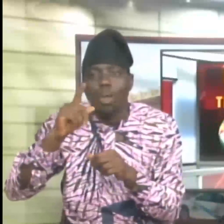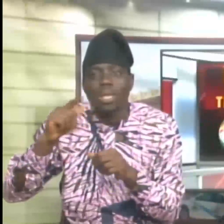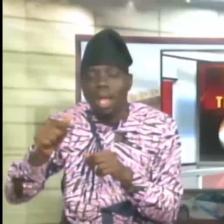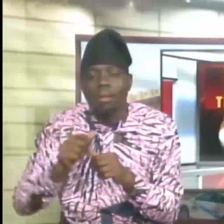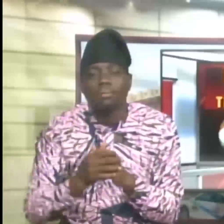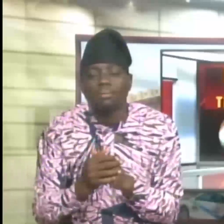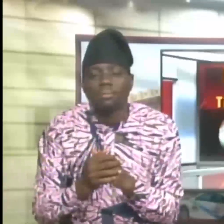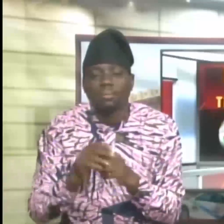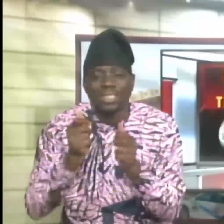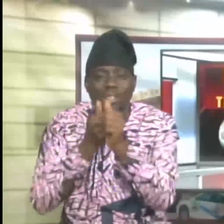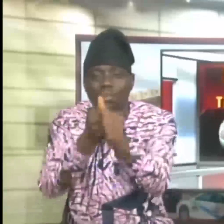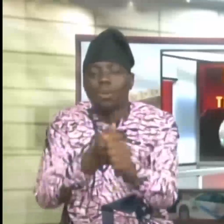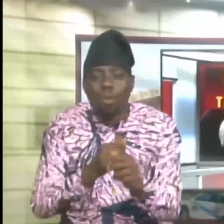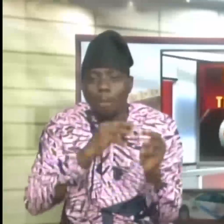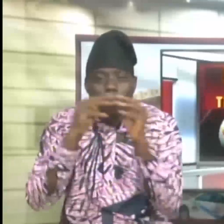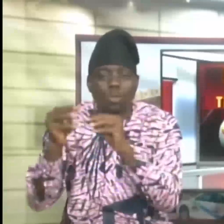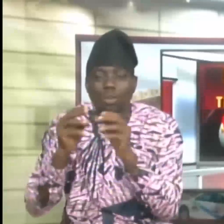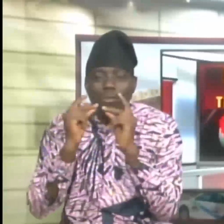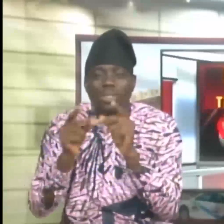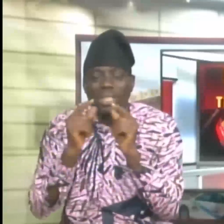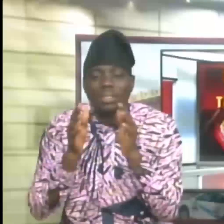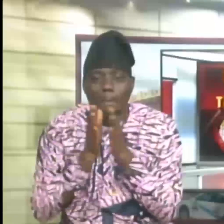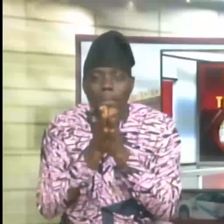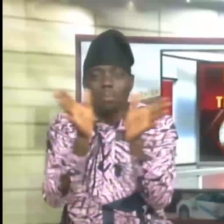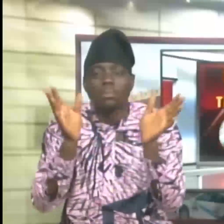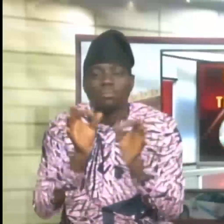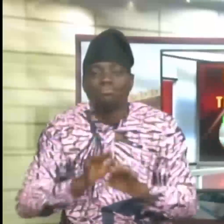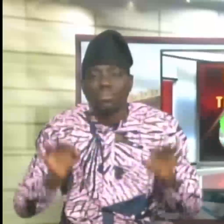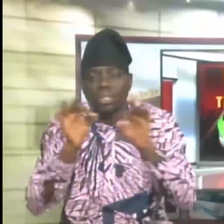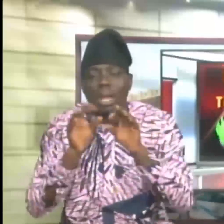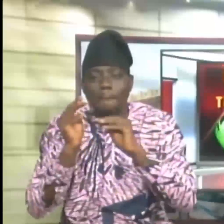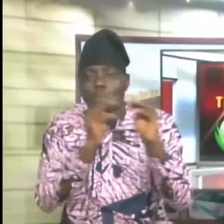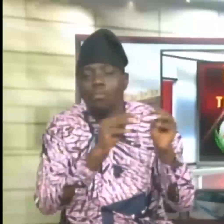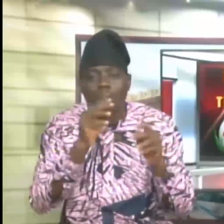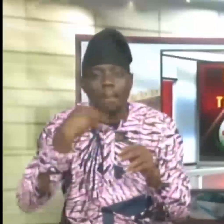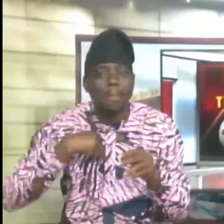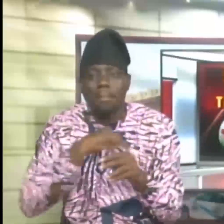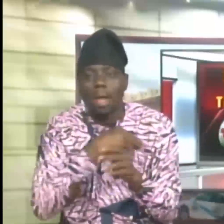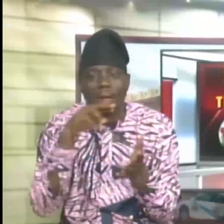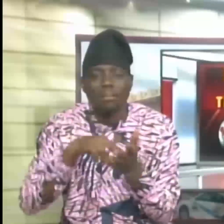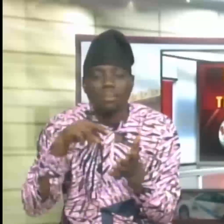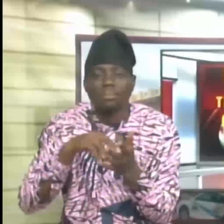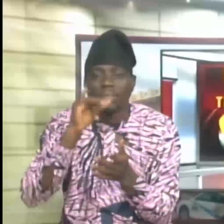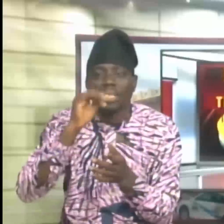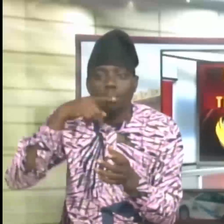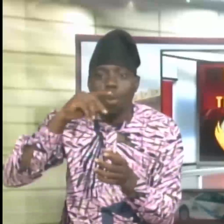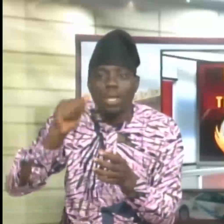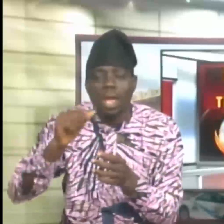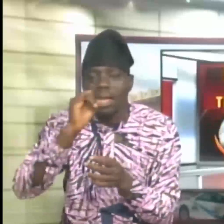This follows a motion of urgent public importance moved by the member representing Ikwokia-Idiroko constituency